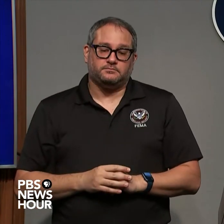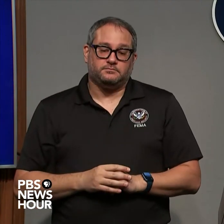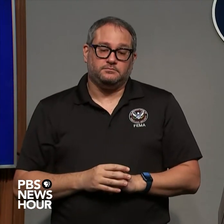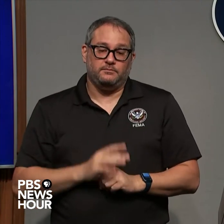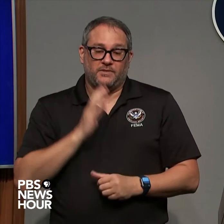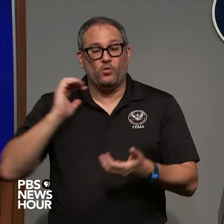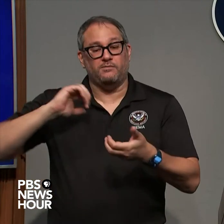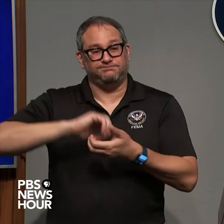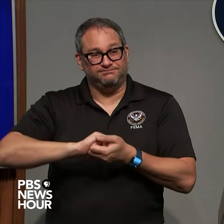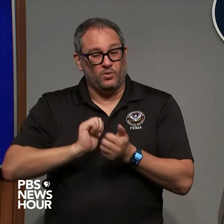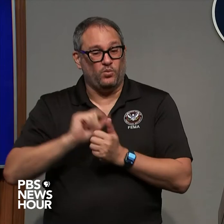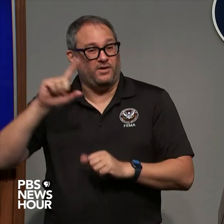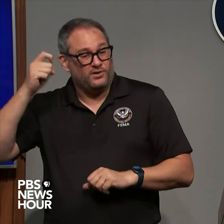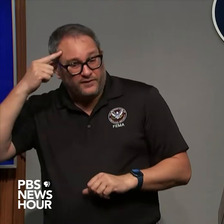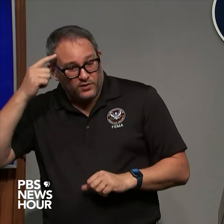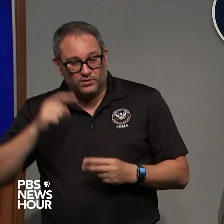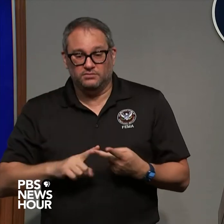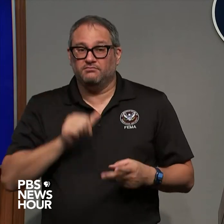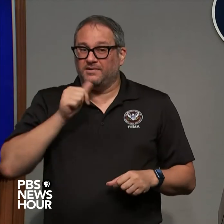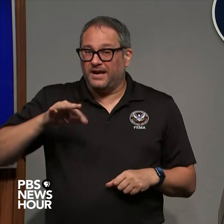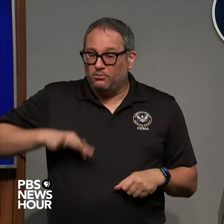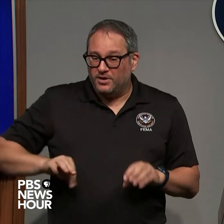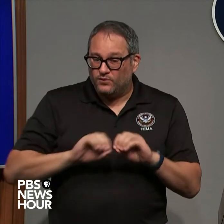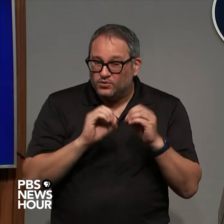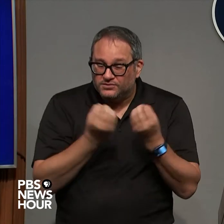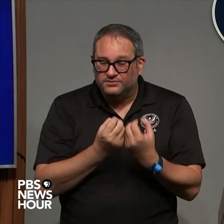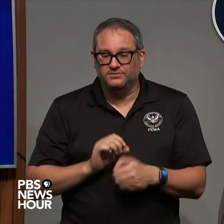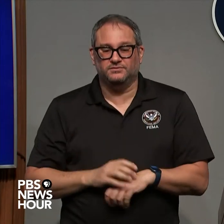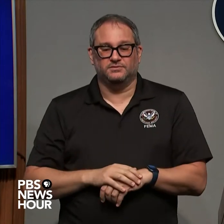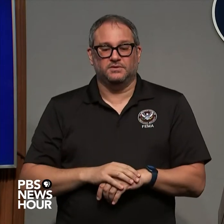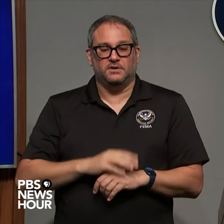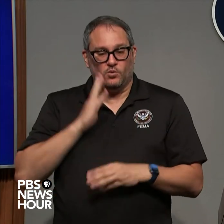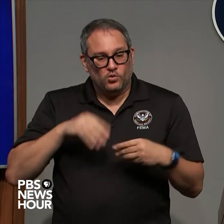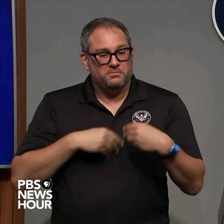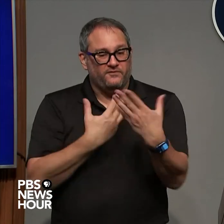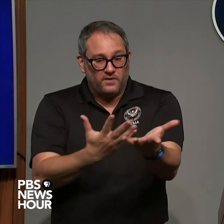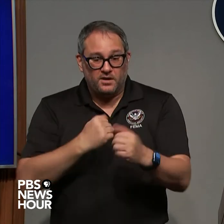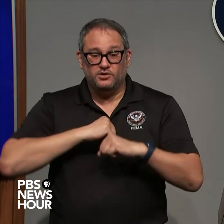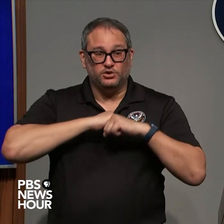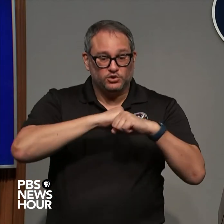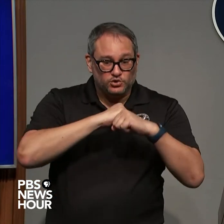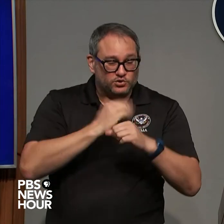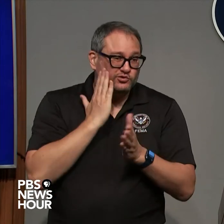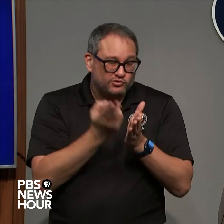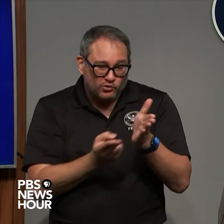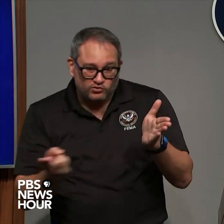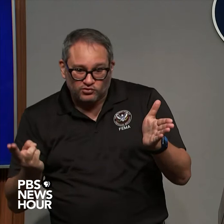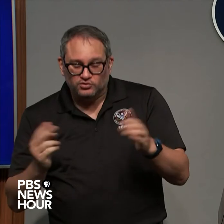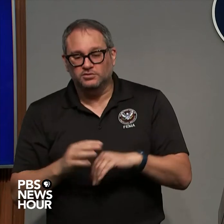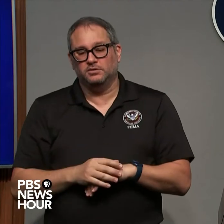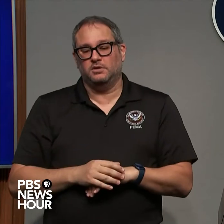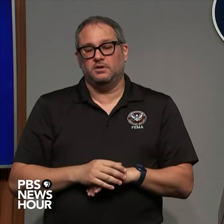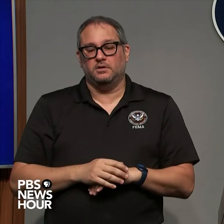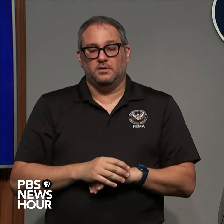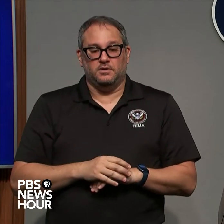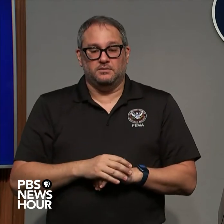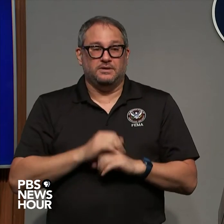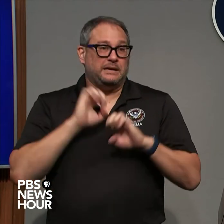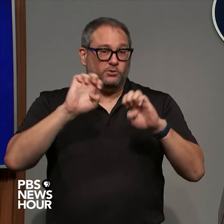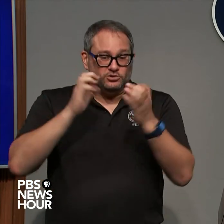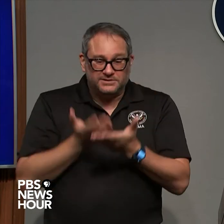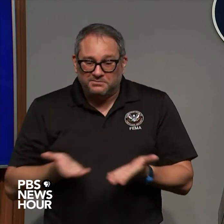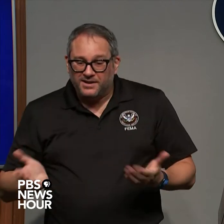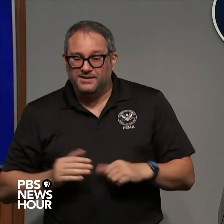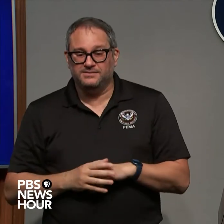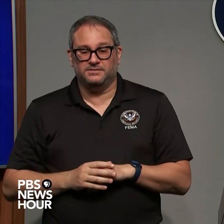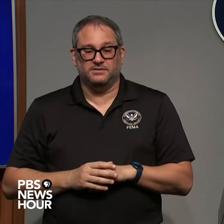partners and provide shelter food emergency supplies care comfort and hope to